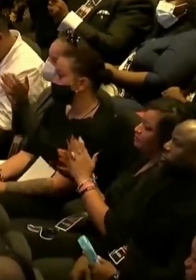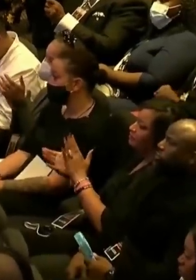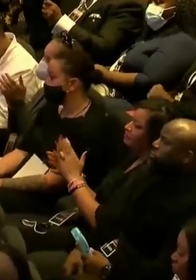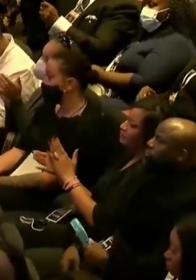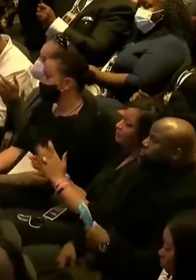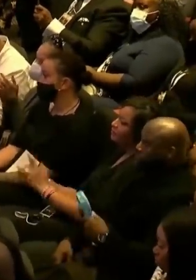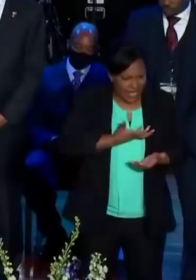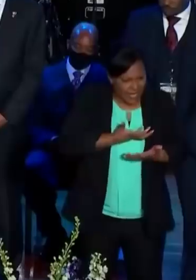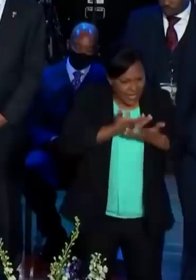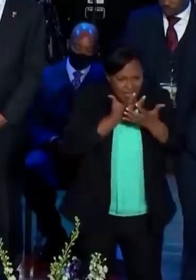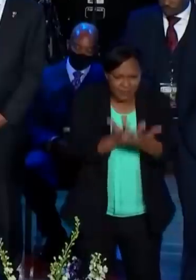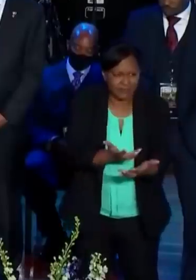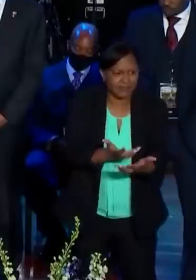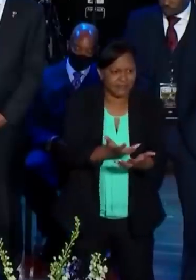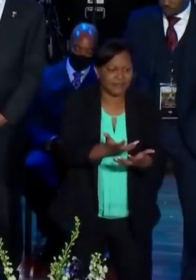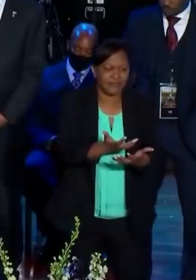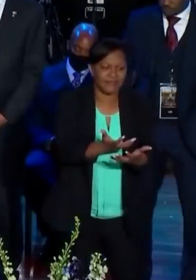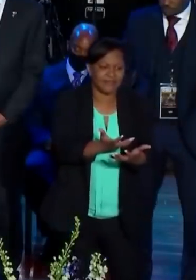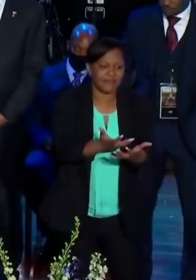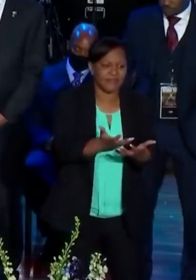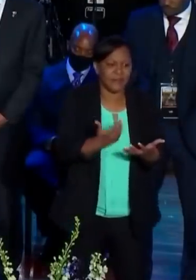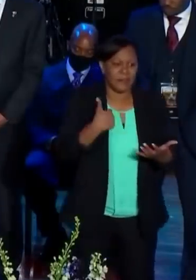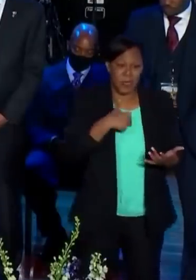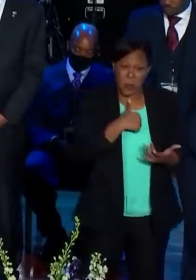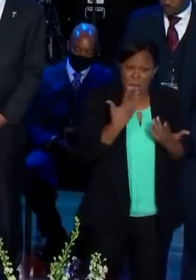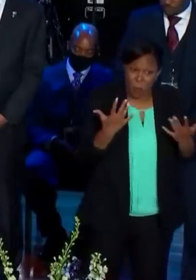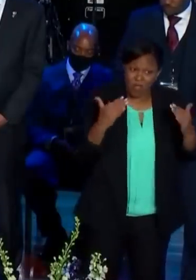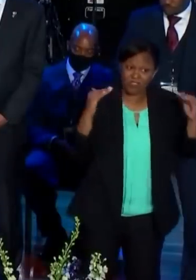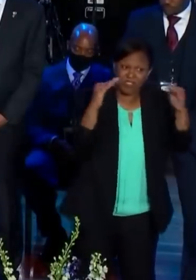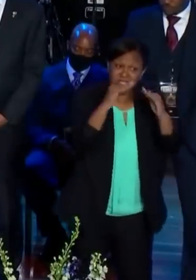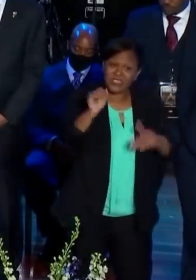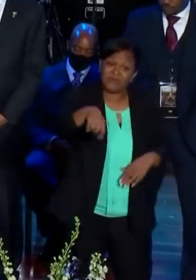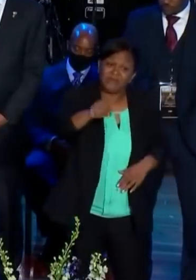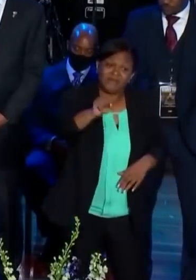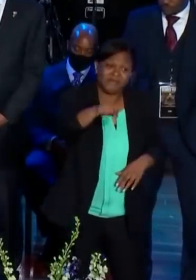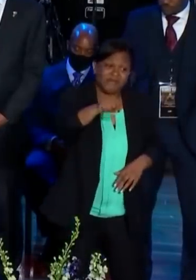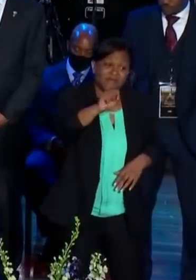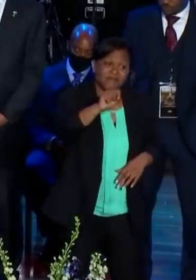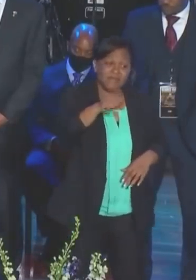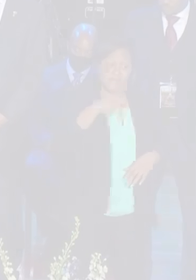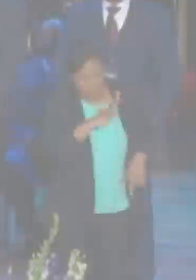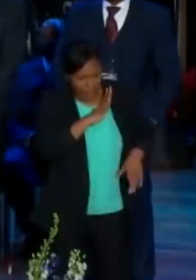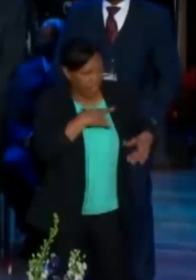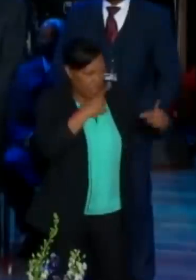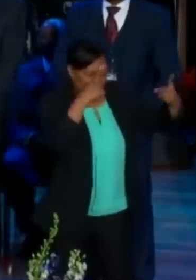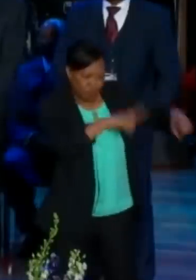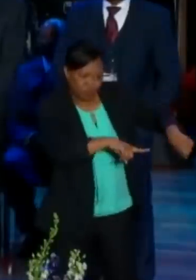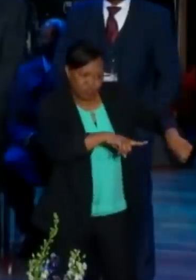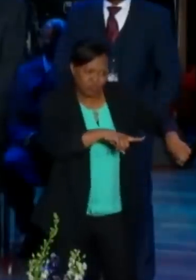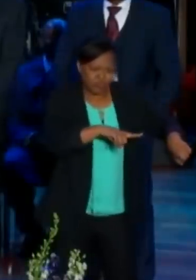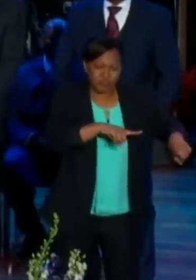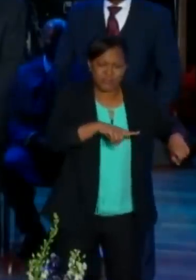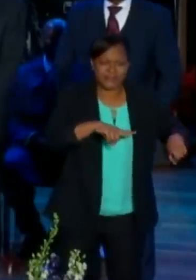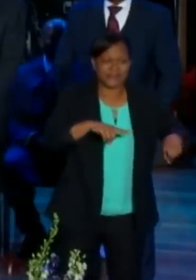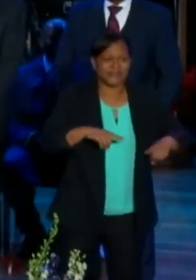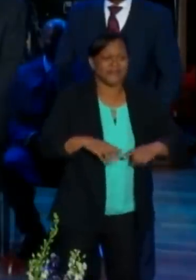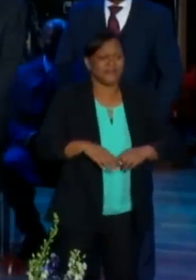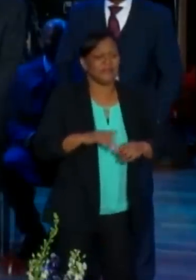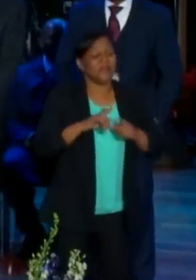was unresponsive. This is one of George Floyd's younger brothers, Polonius Floyd. It was just amazing.